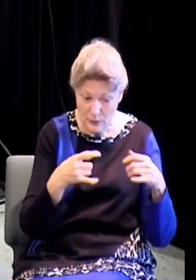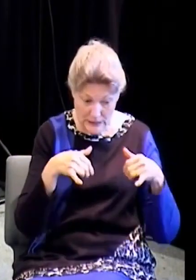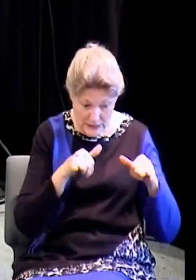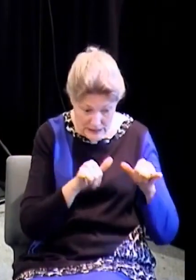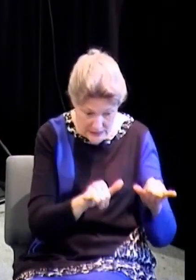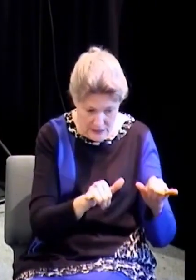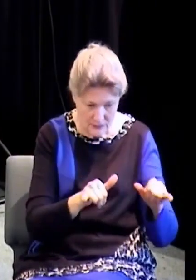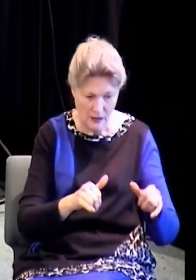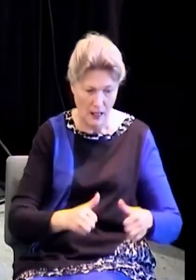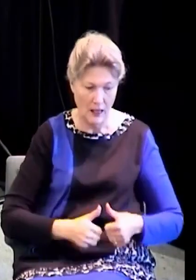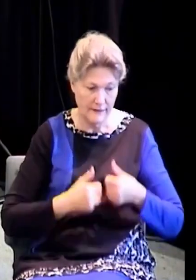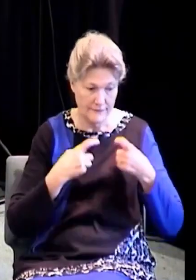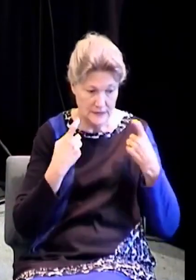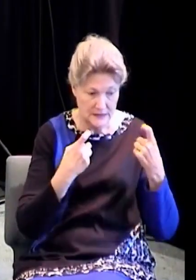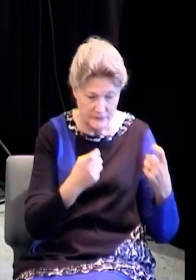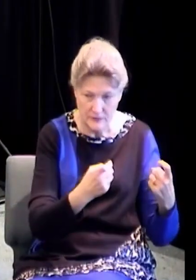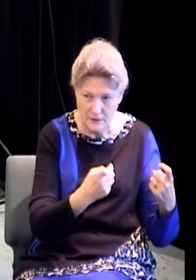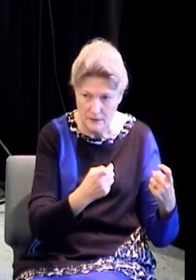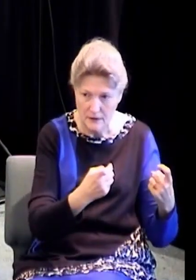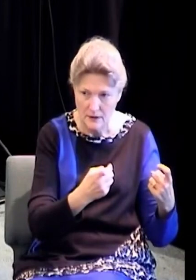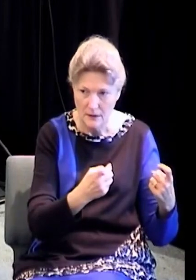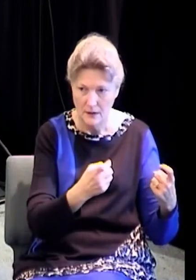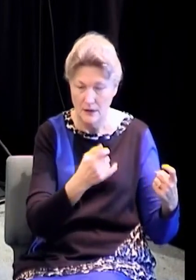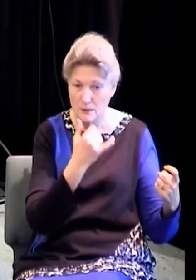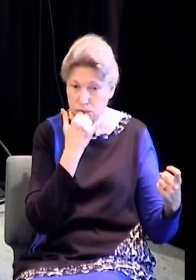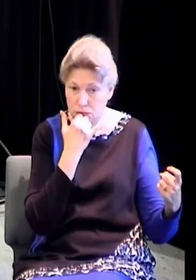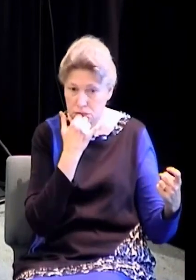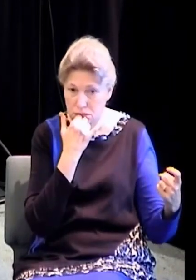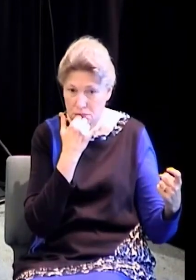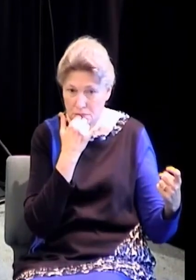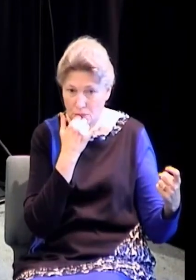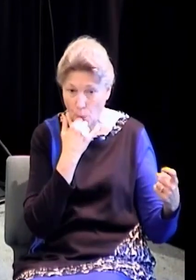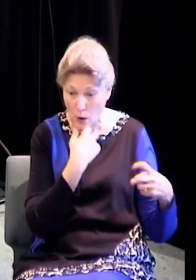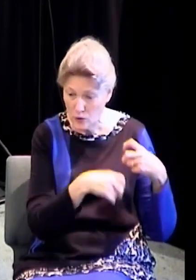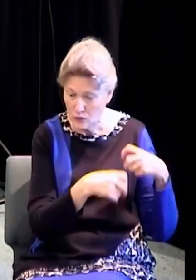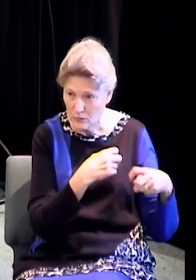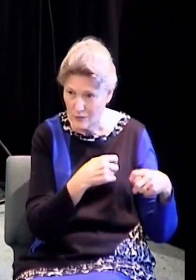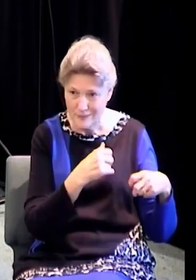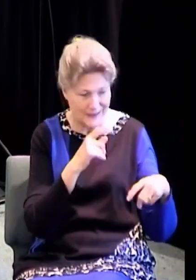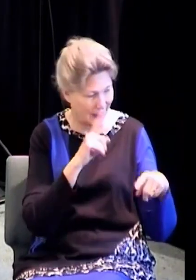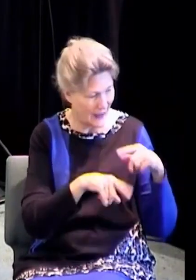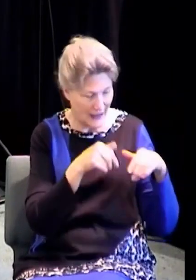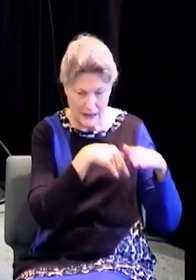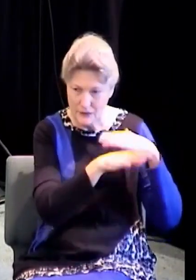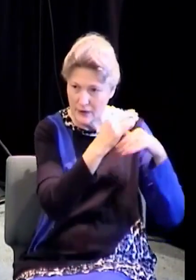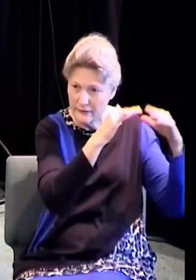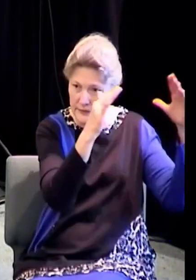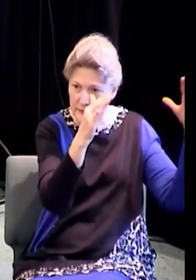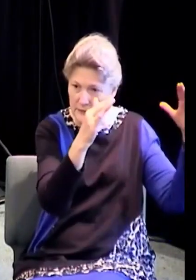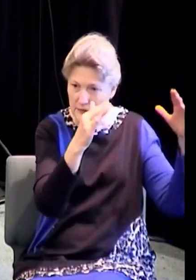We have to find a way to get out of this into something else. Now, the good, the good thing is this.